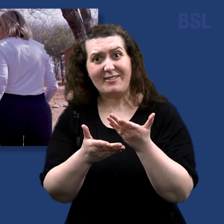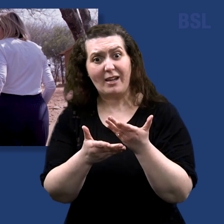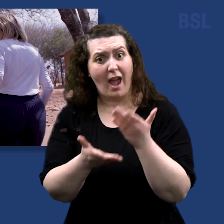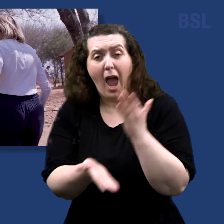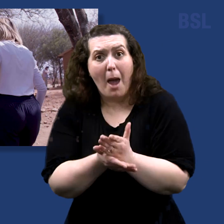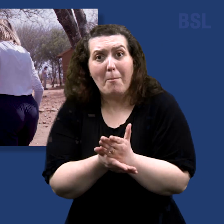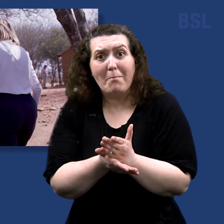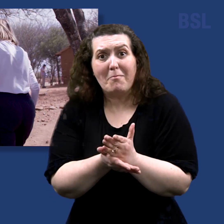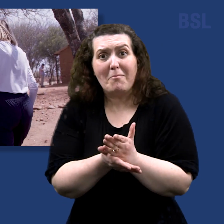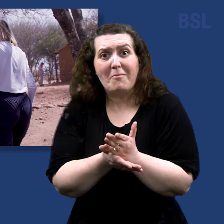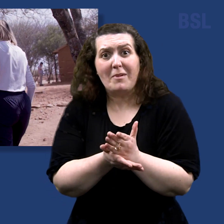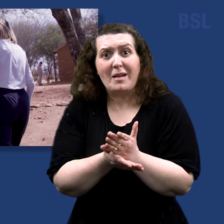one.